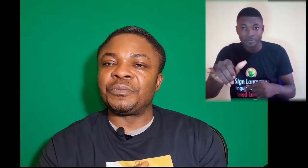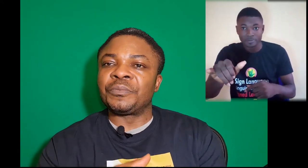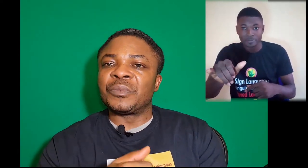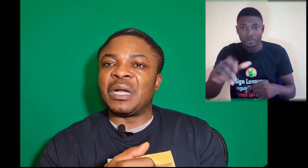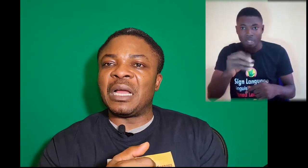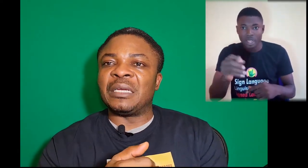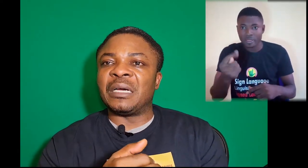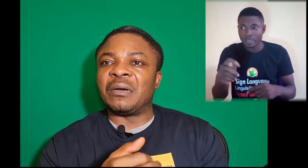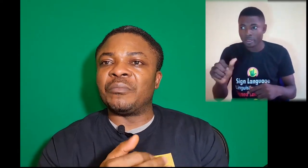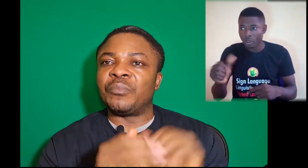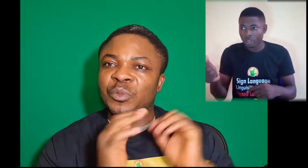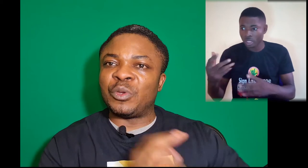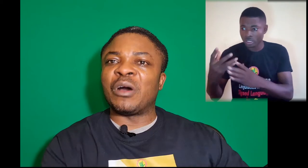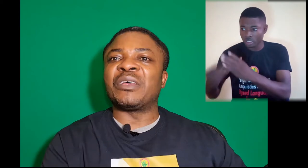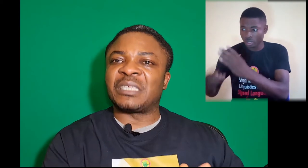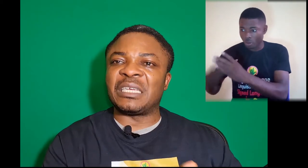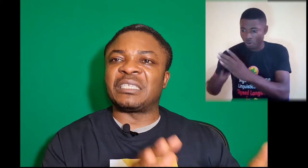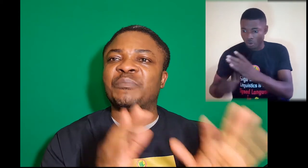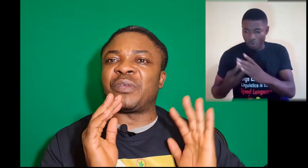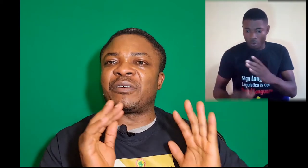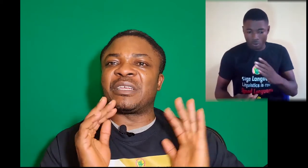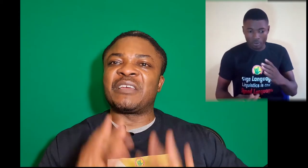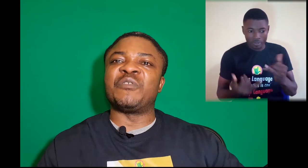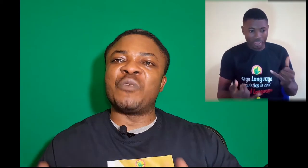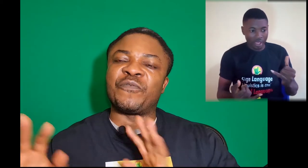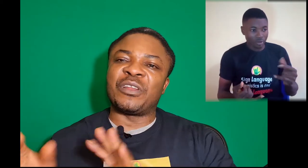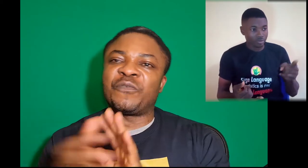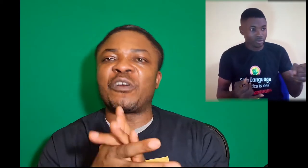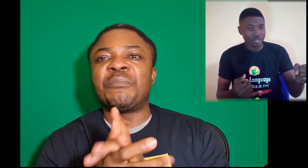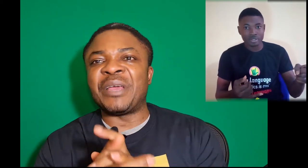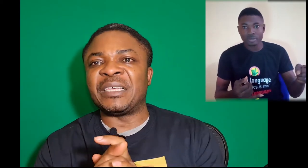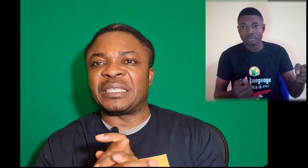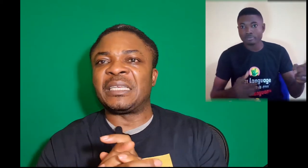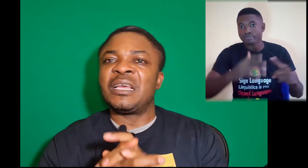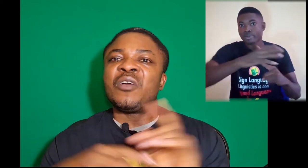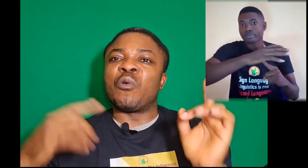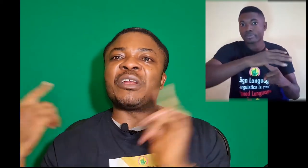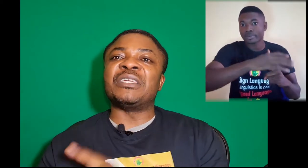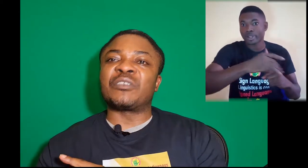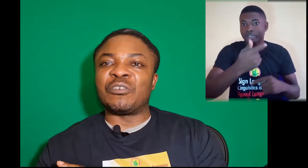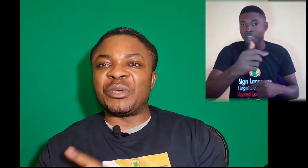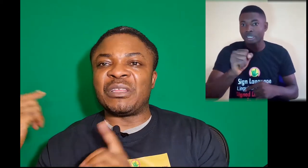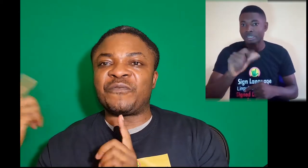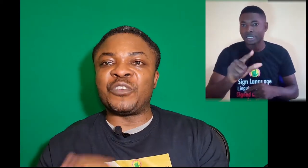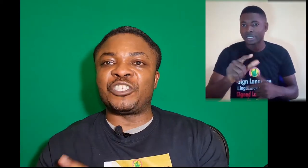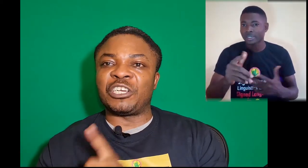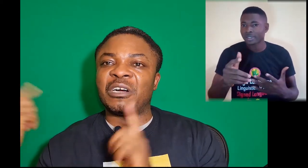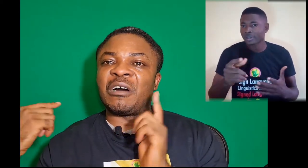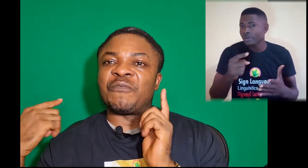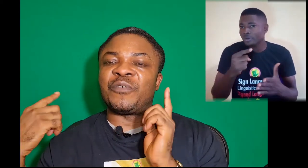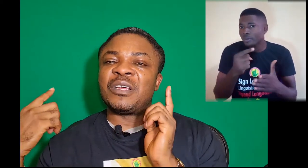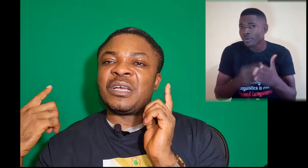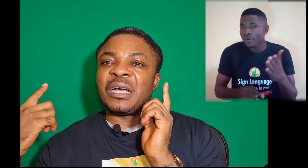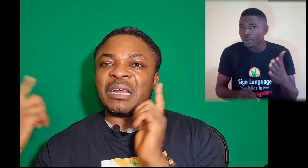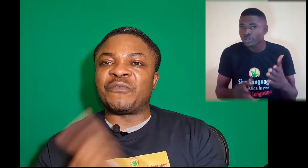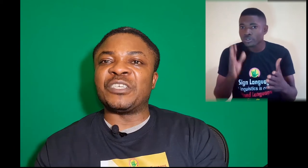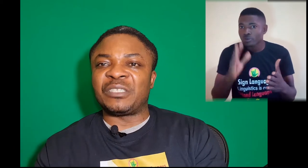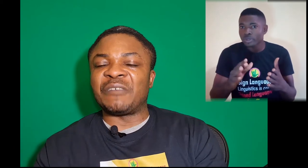and, um, the others are disappearing, giving way for the foreign based, what is going to be the future of an average deaf